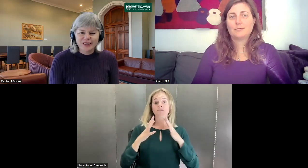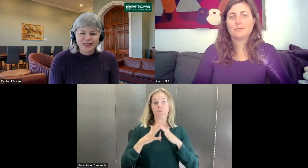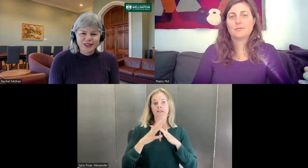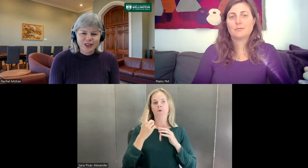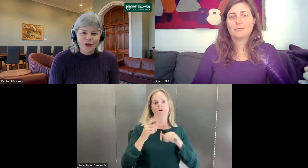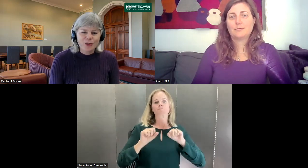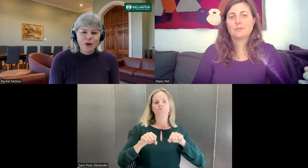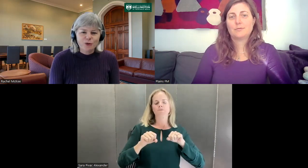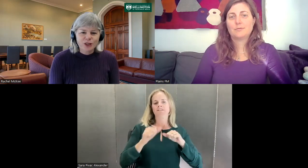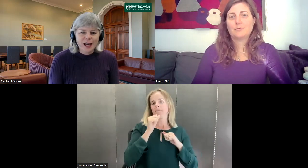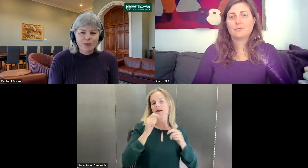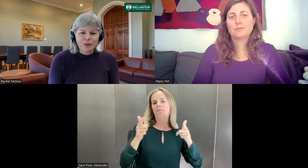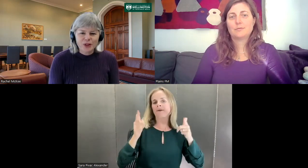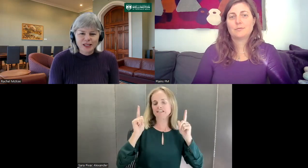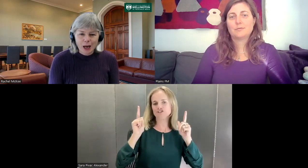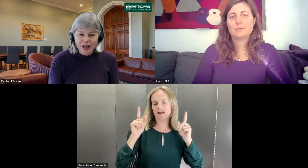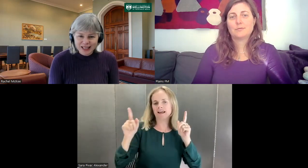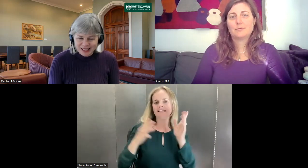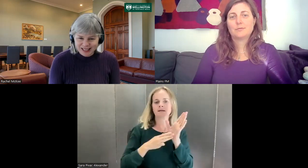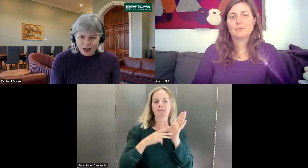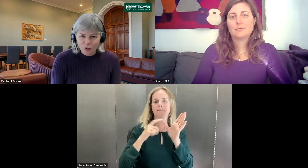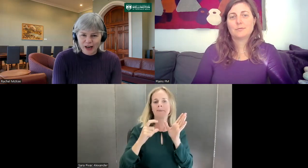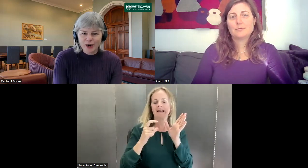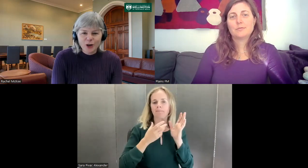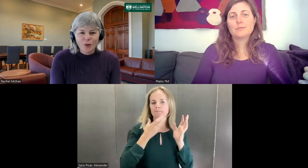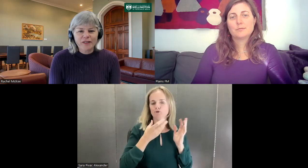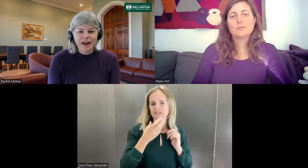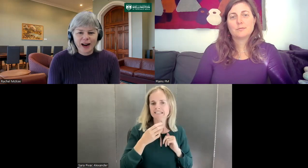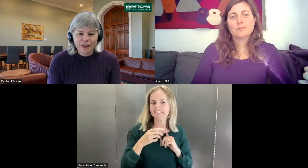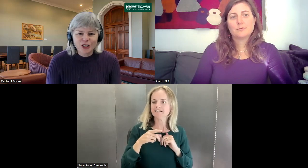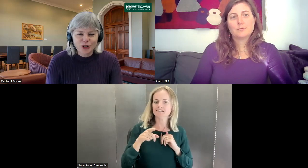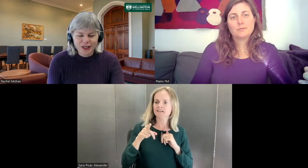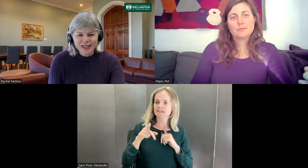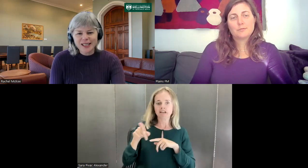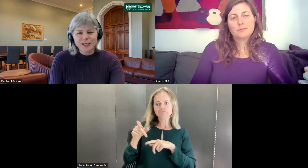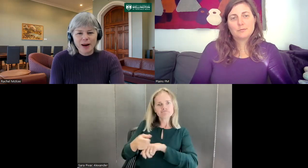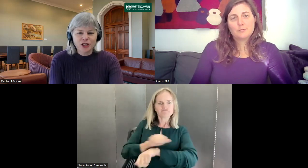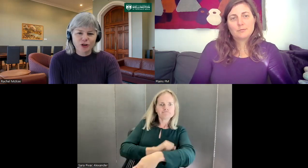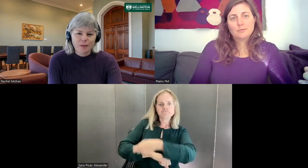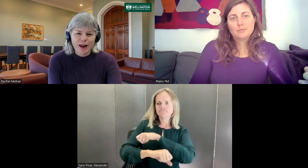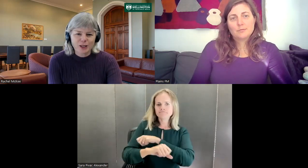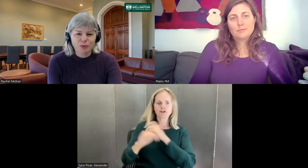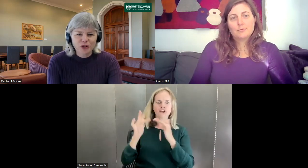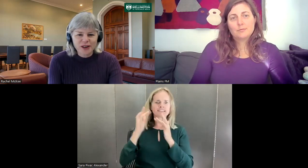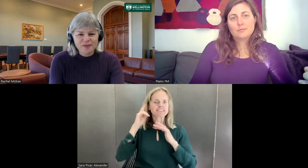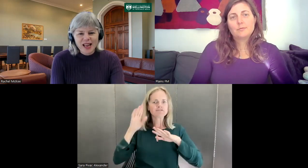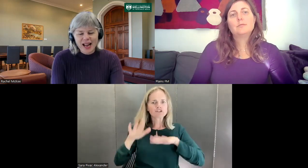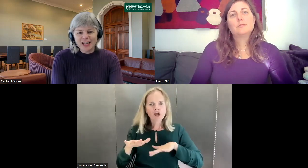So, for example, this coming NZSL week, one of our current students is a manager at Max Brewery, and